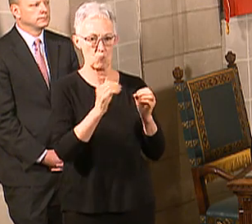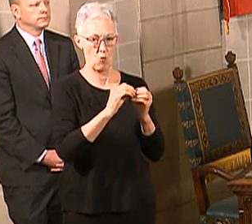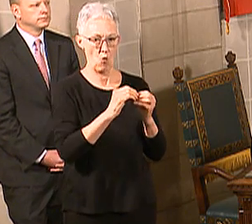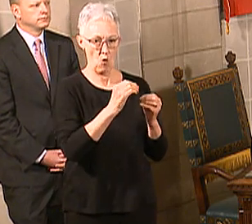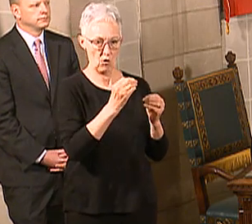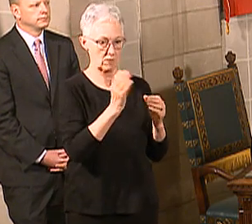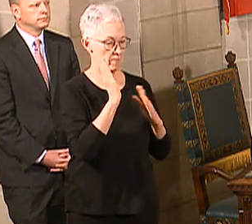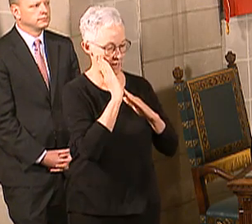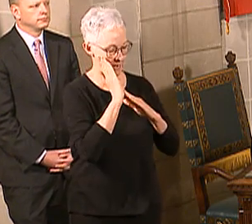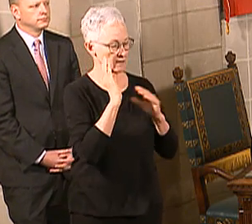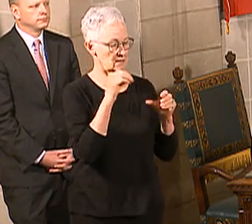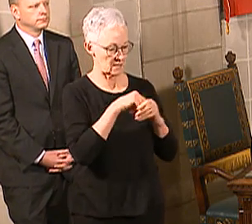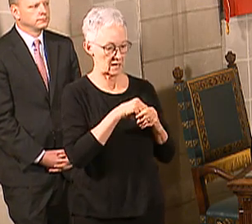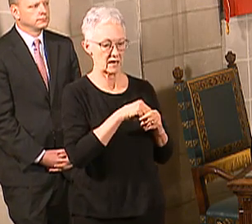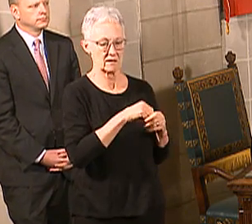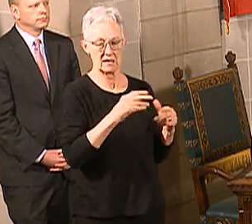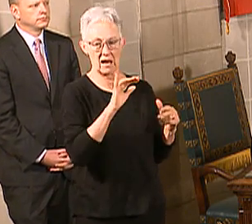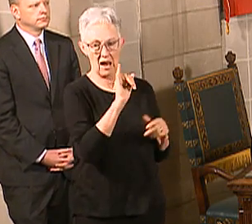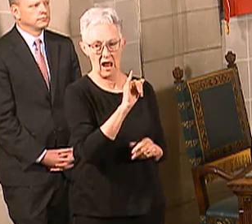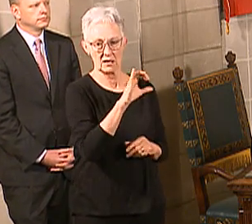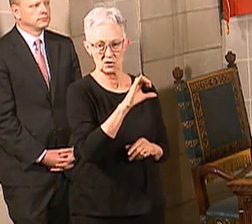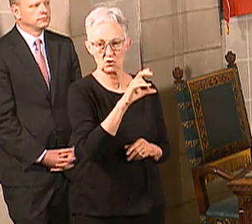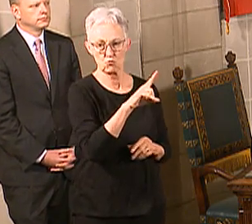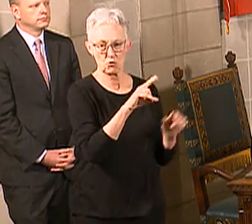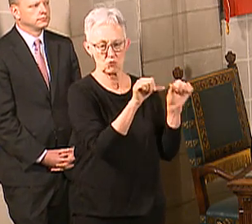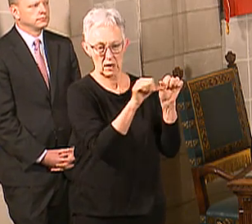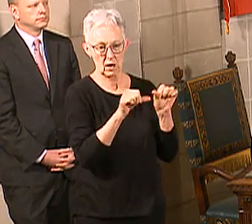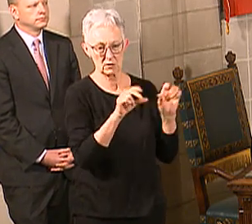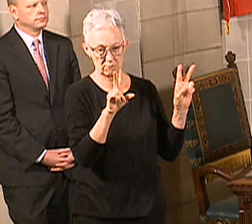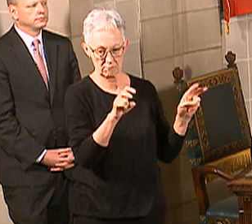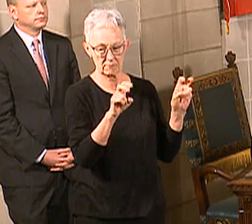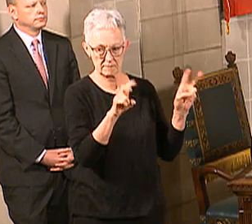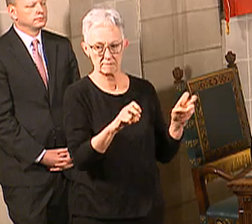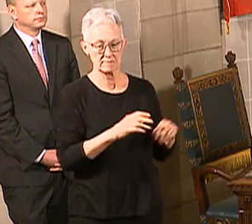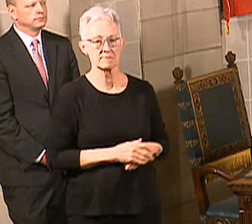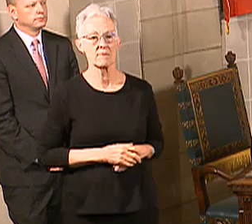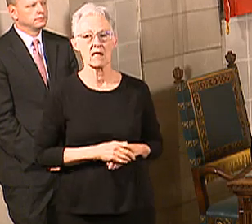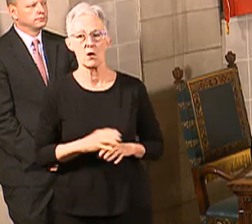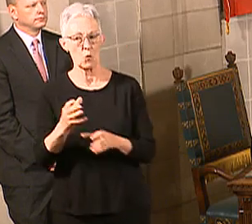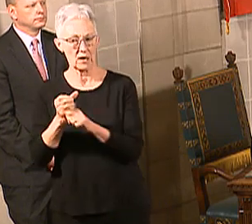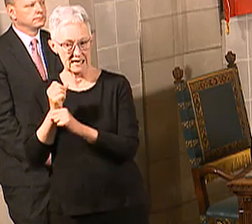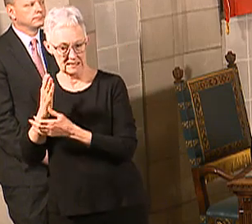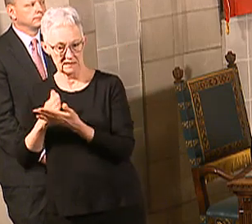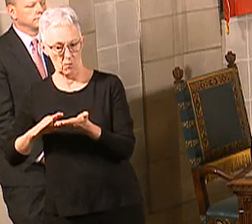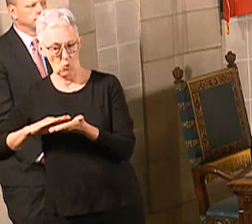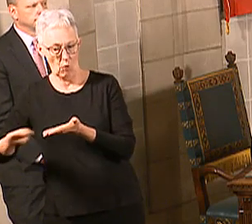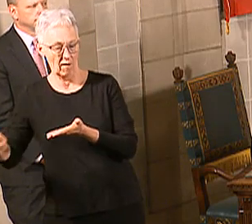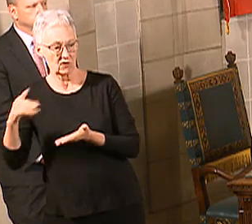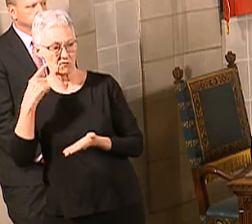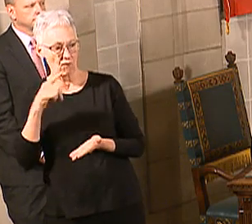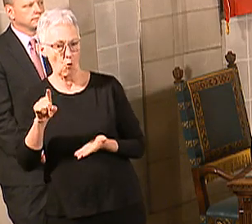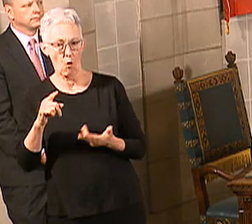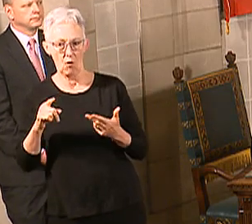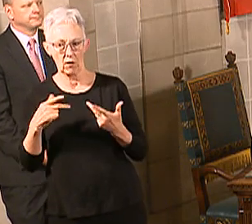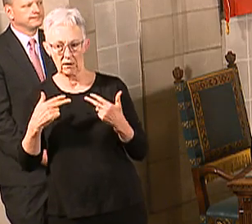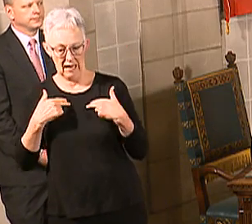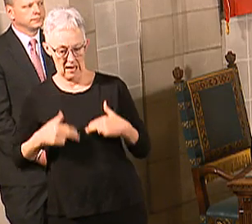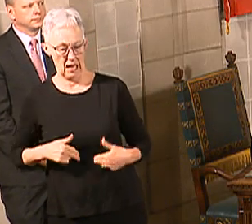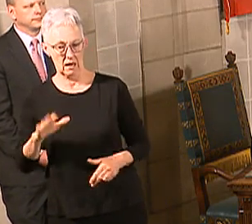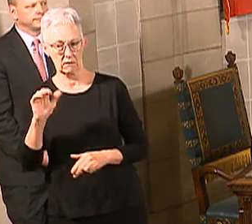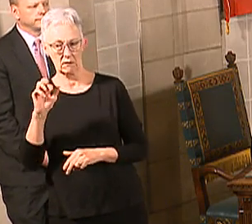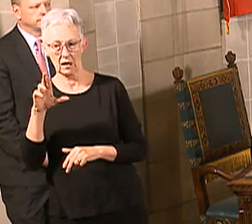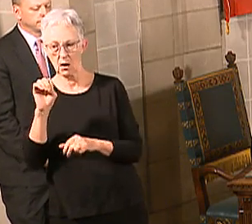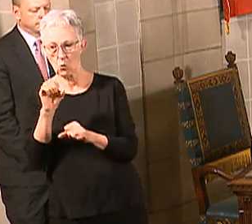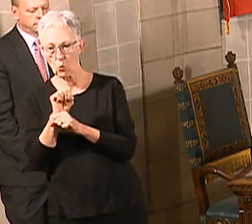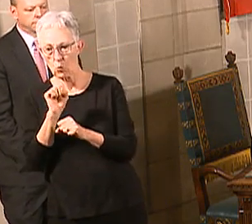aides, and dining assistance, so that, again, as long as they're competent to perform their duties, that there will be more flexibility there to be able